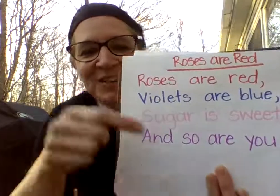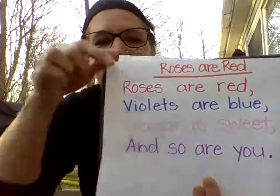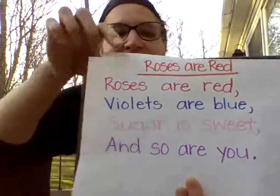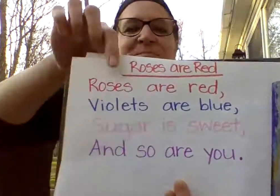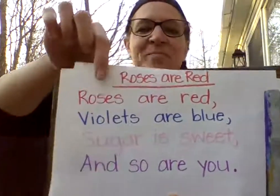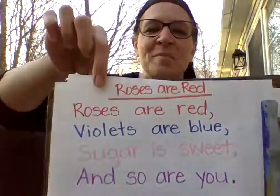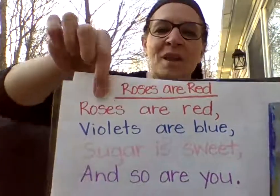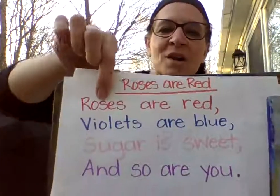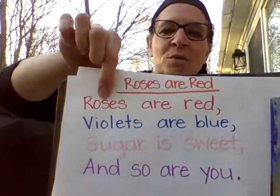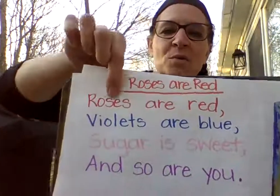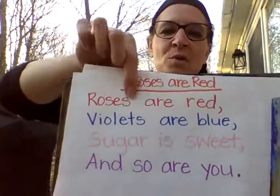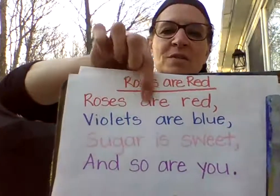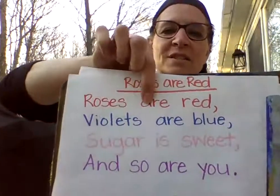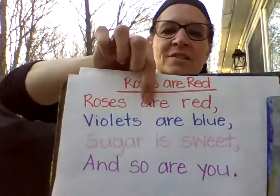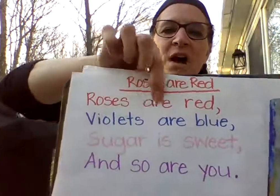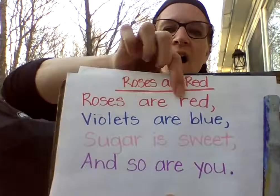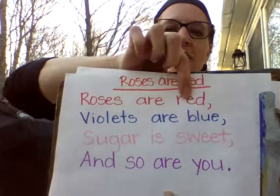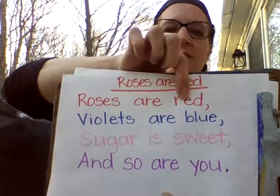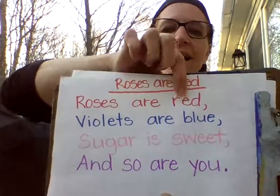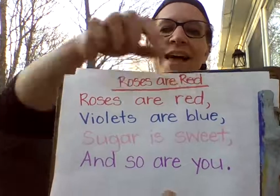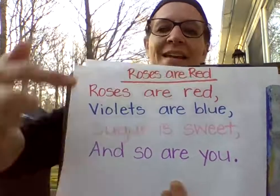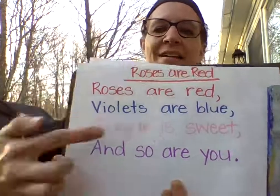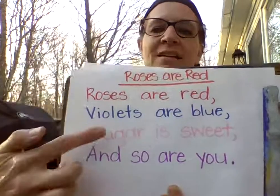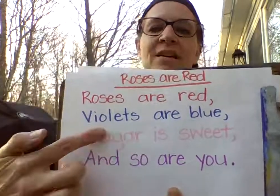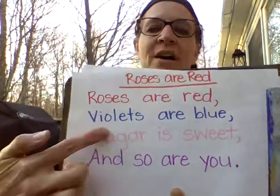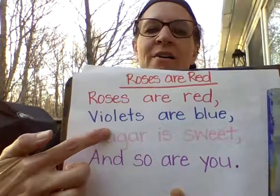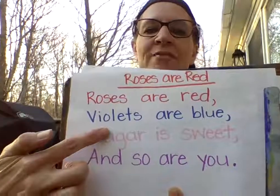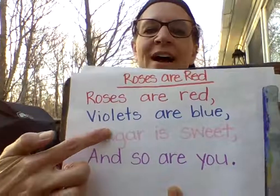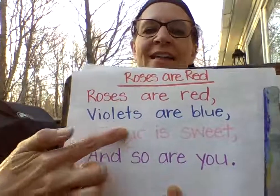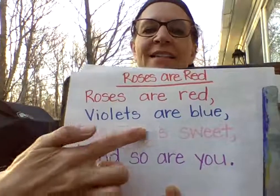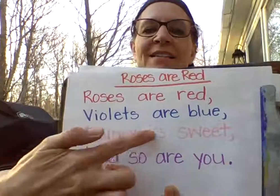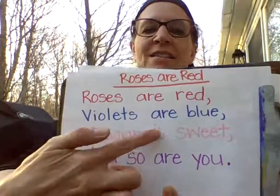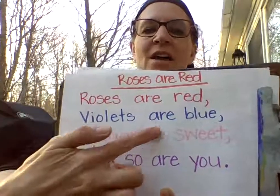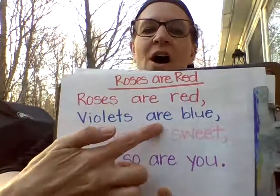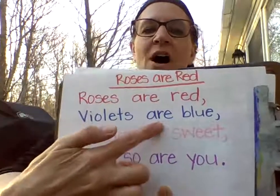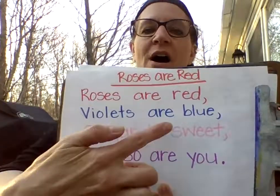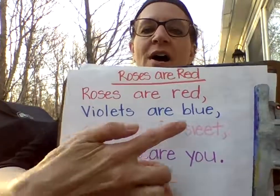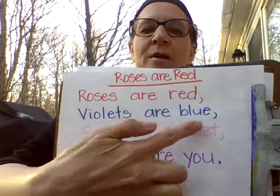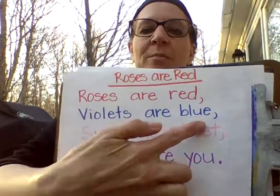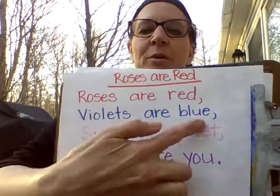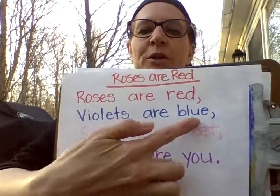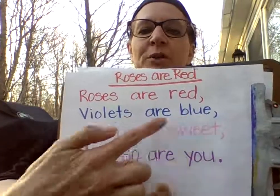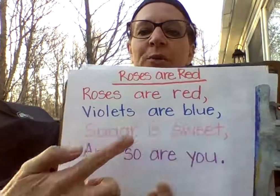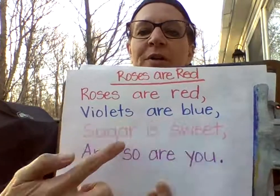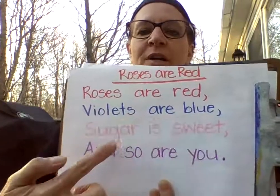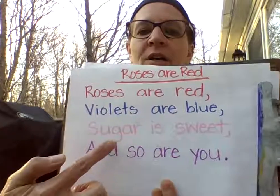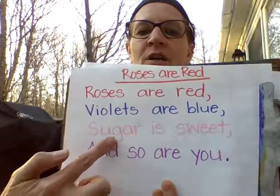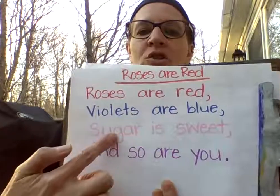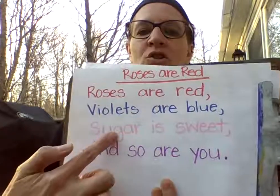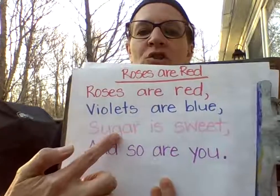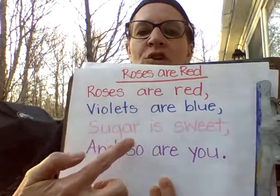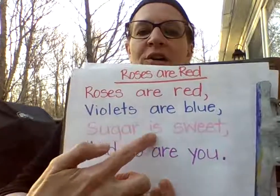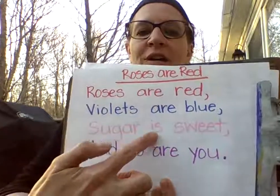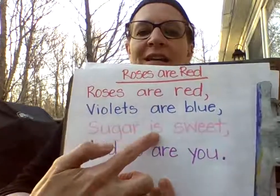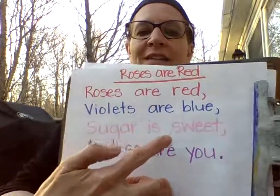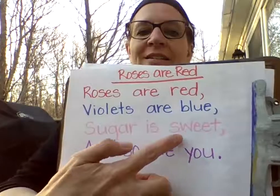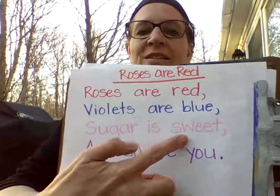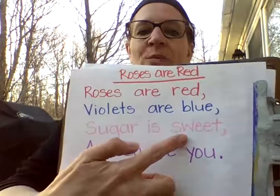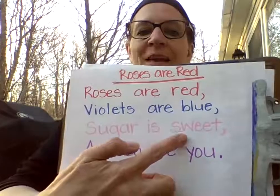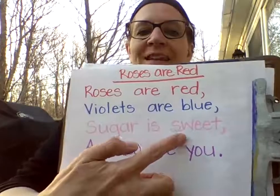turn. Roses are red. Violets are blue. Sugar is sweet.